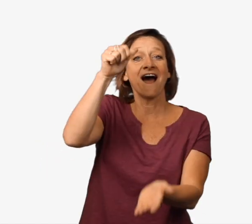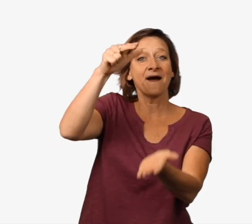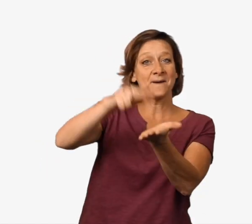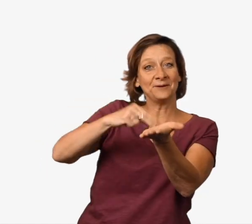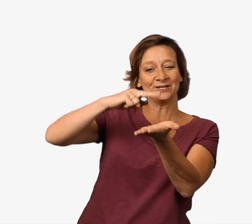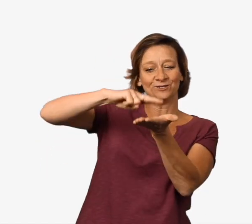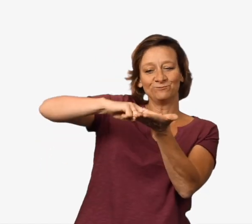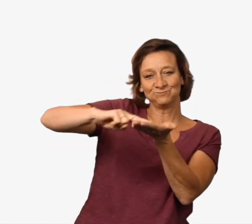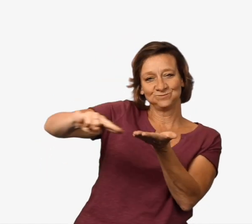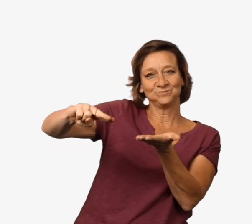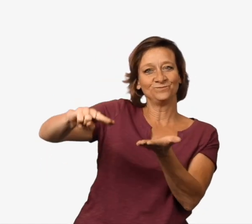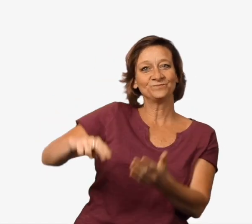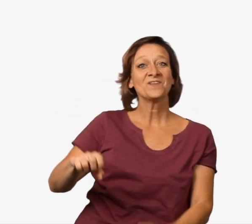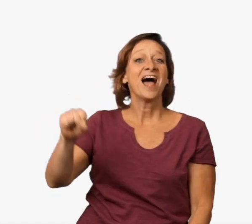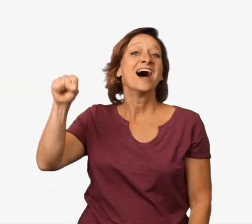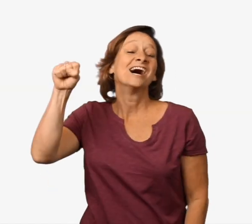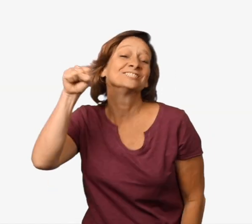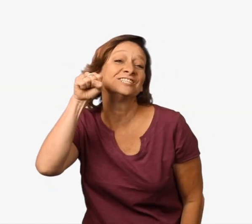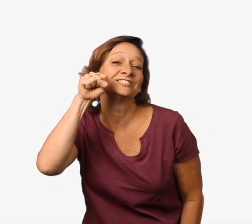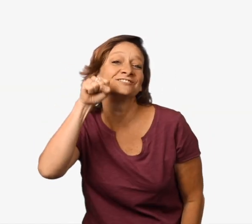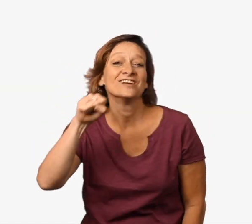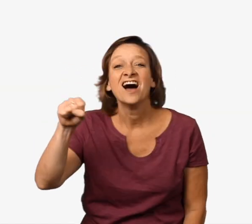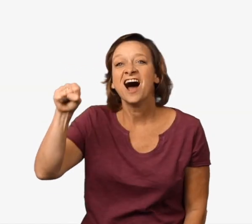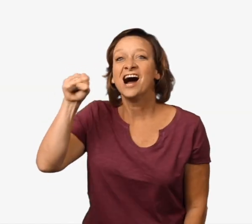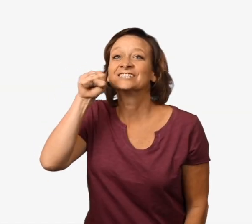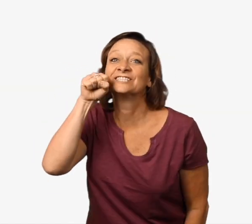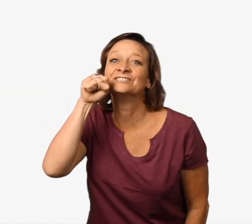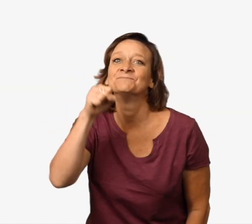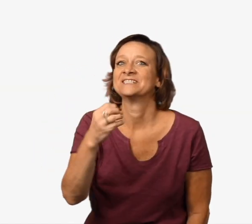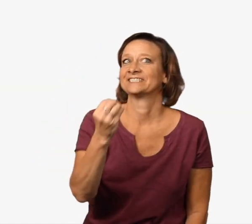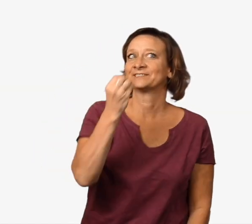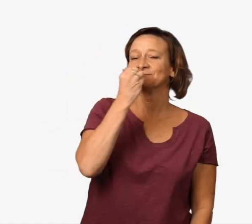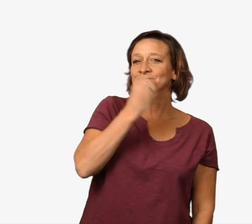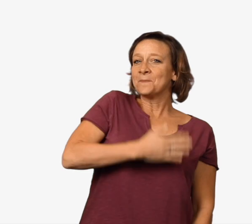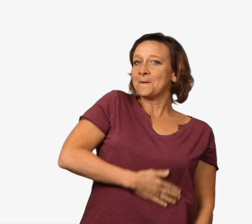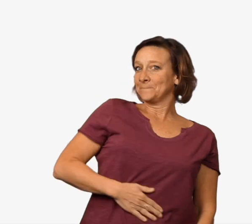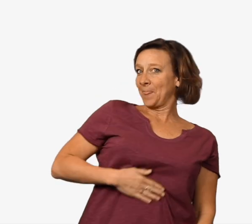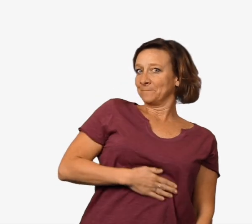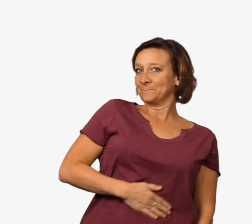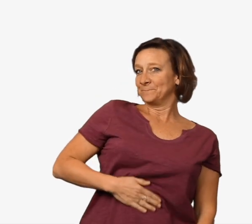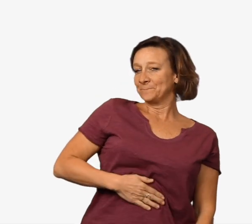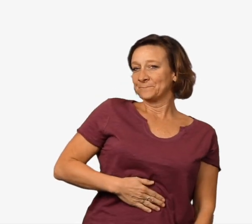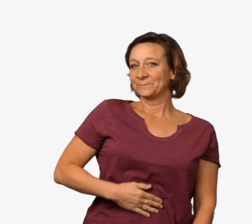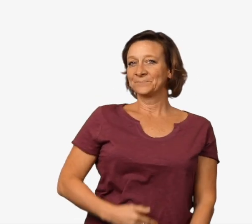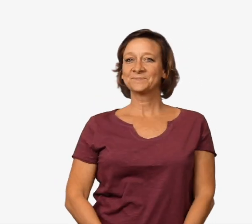Peanut butter spread. Celery, Celery. Eat yum yum.